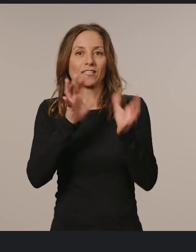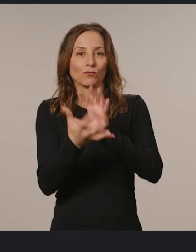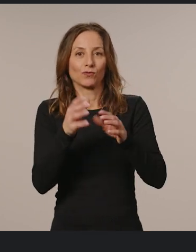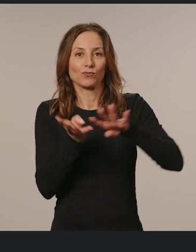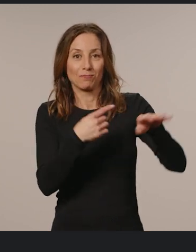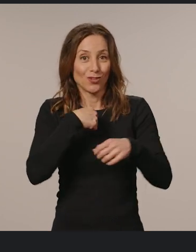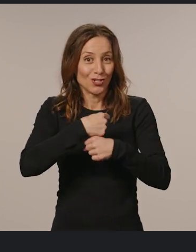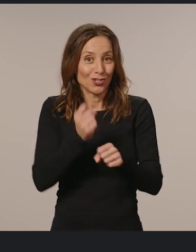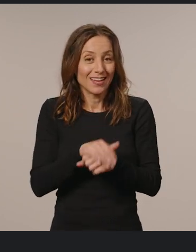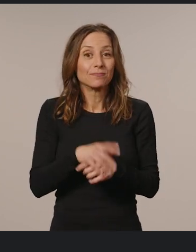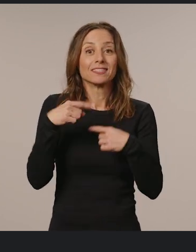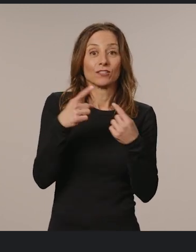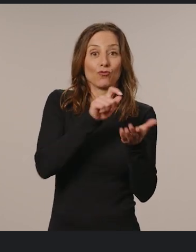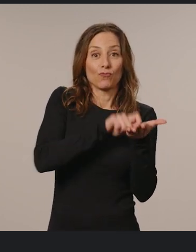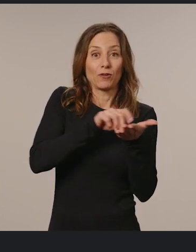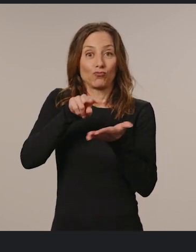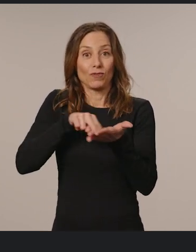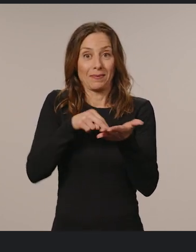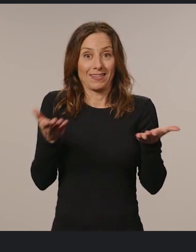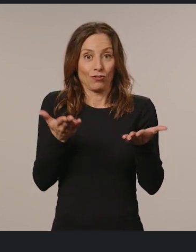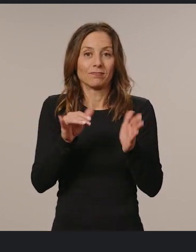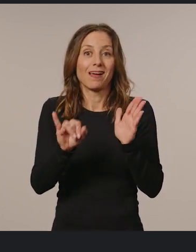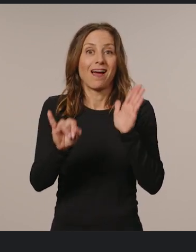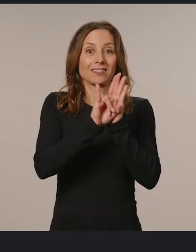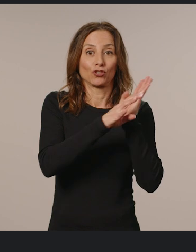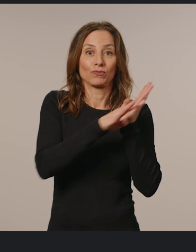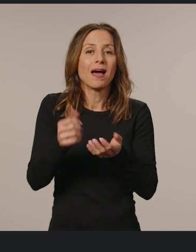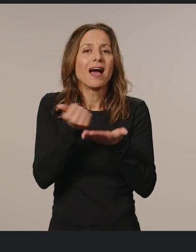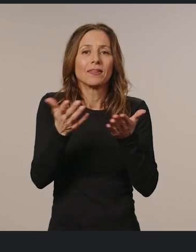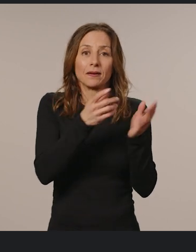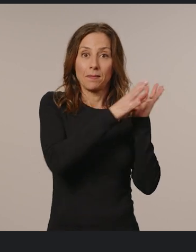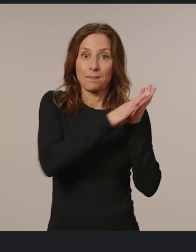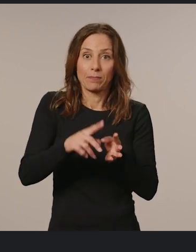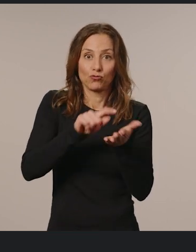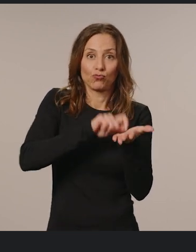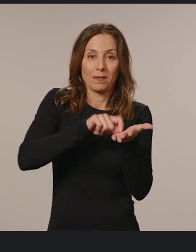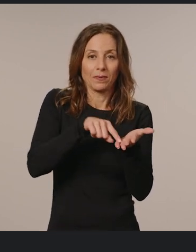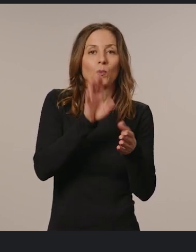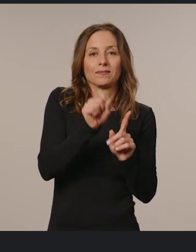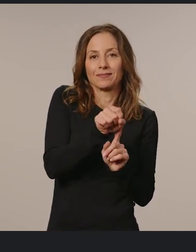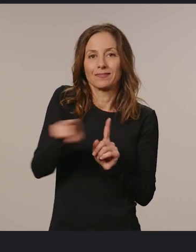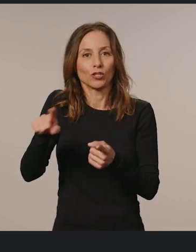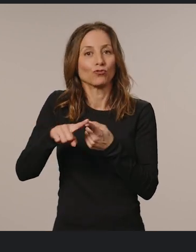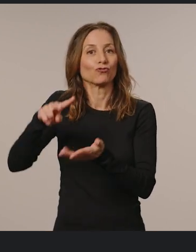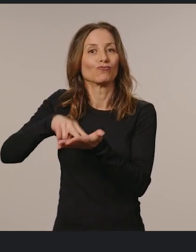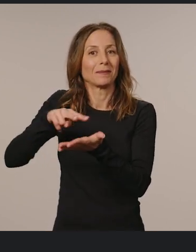created. Since writeable and readable here are identity stream, anything that's piped to writeable is getting sent to the readable side.